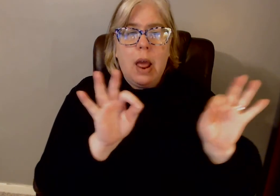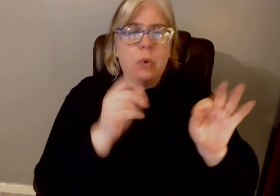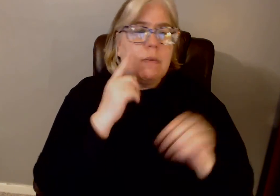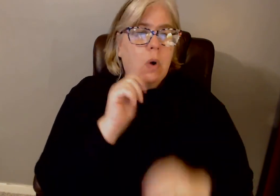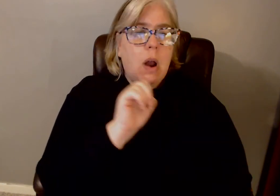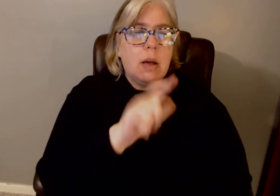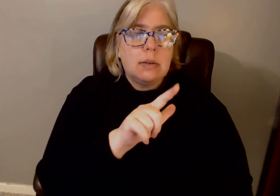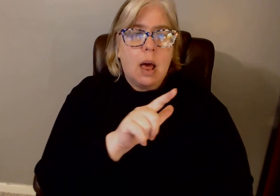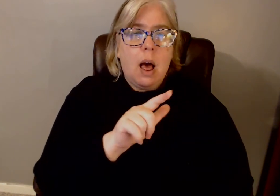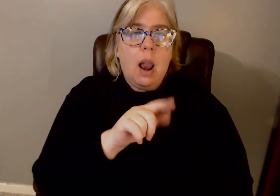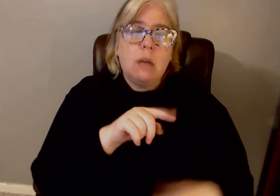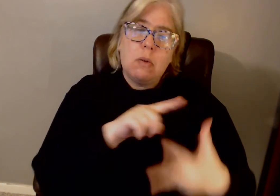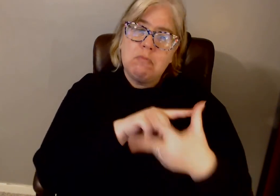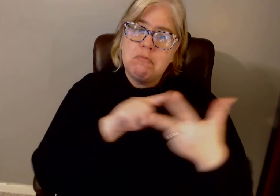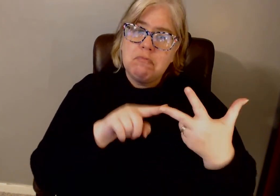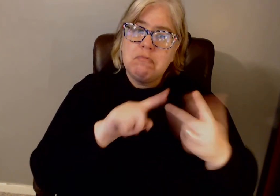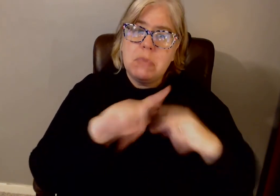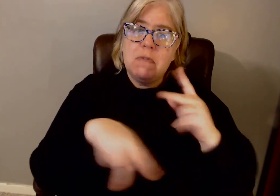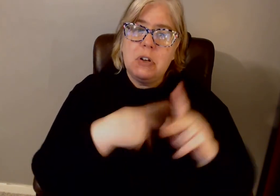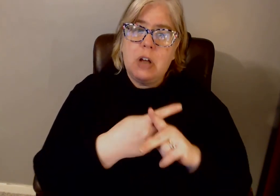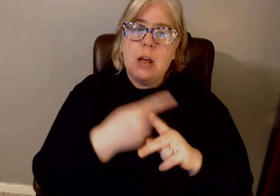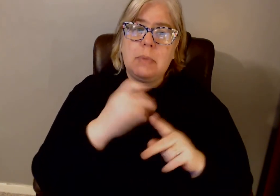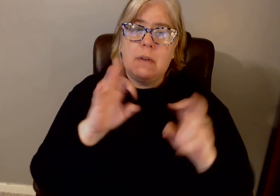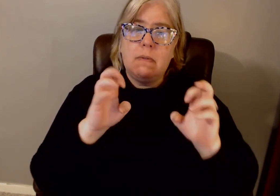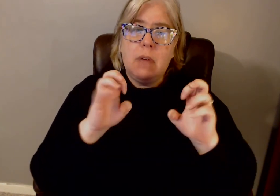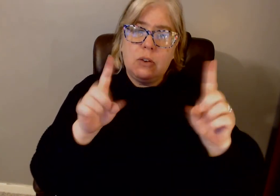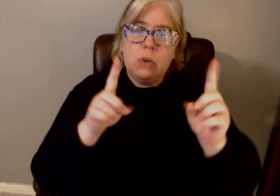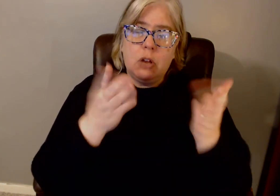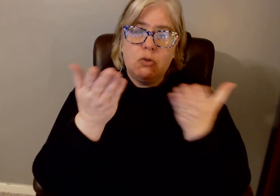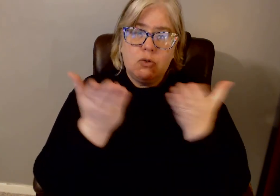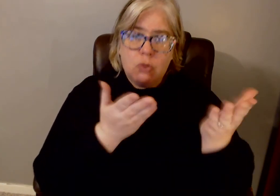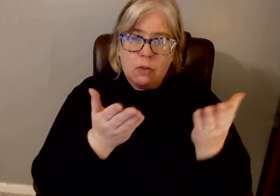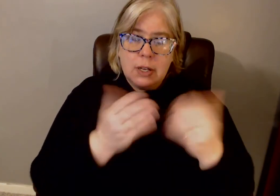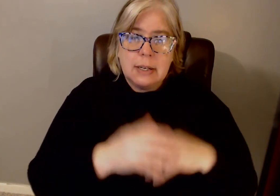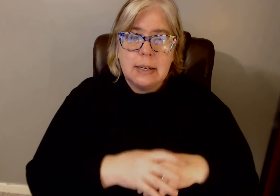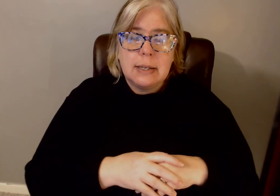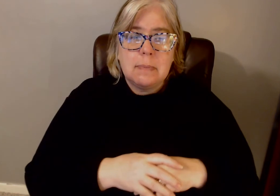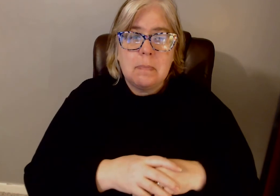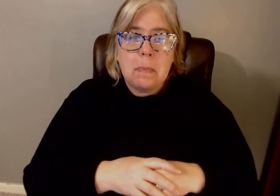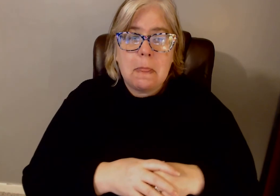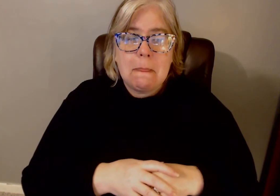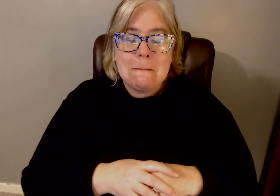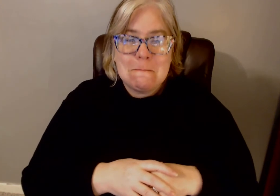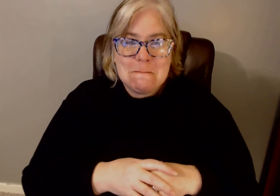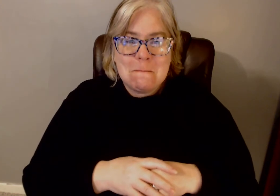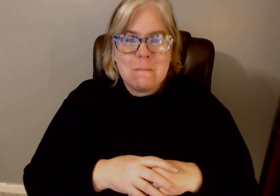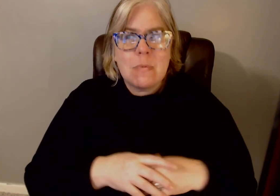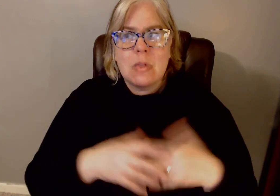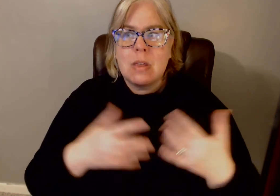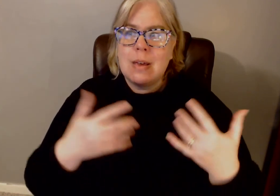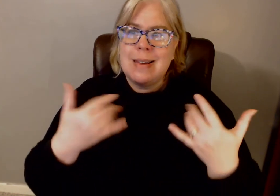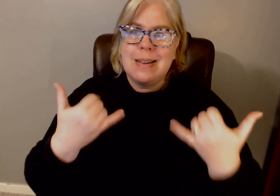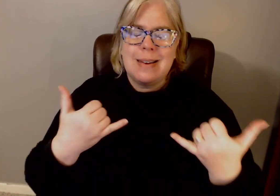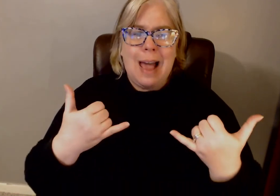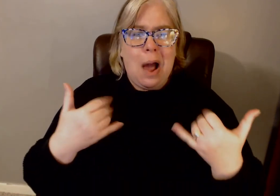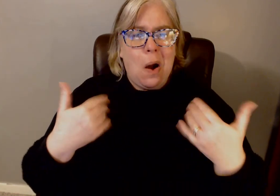walk. I walk than I can't walk. Now,